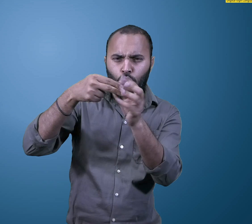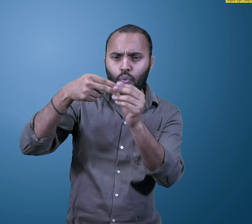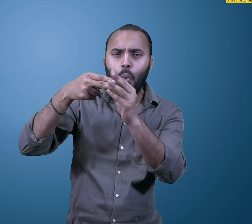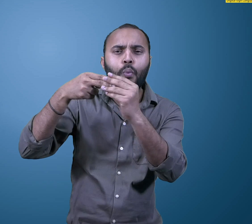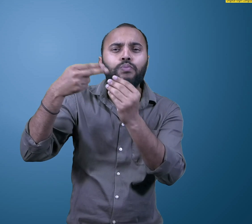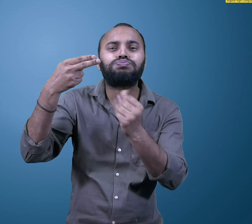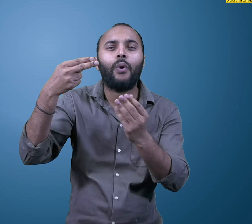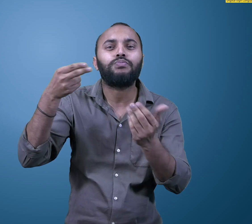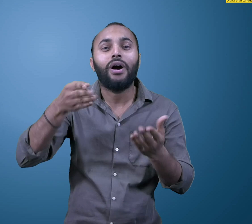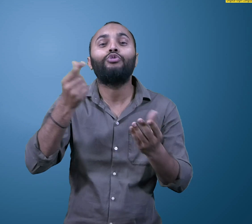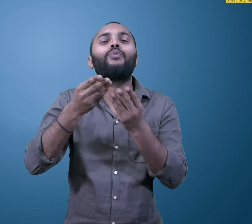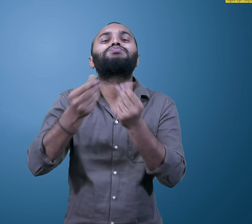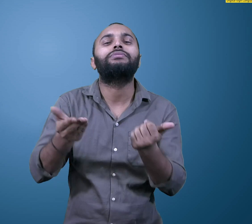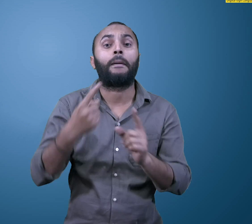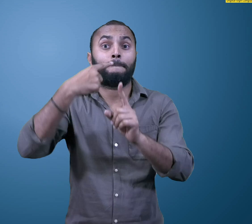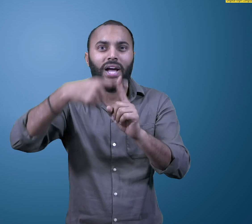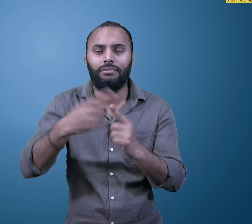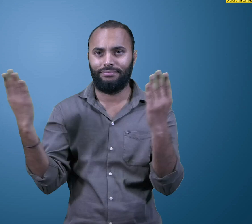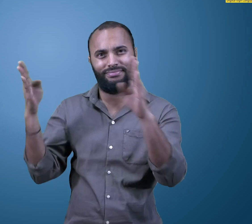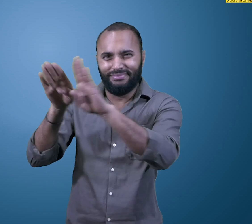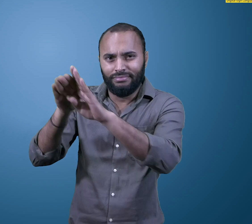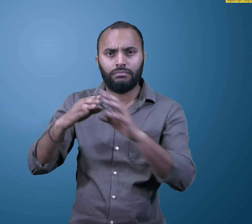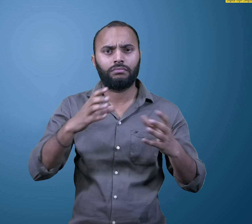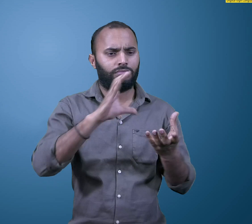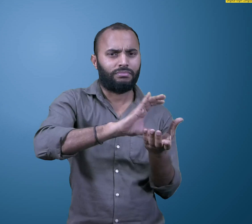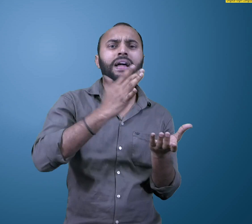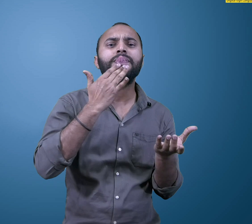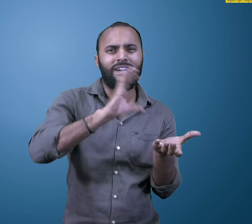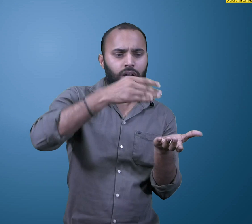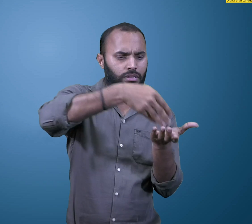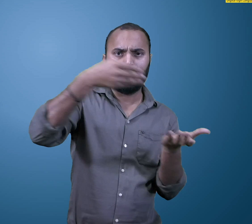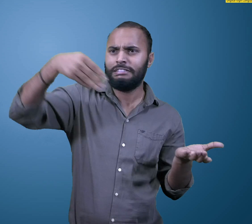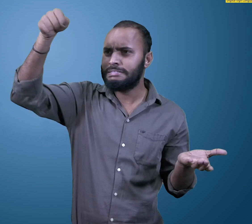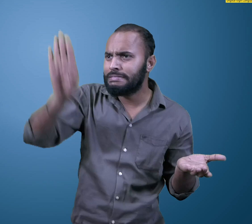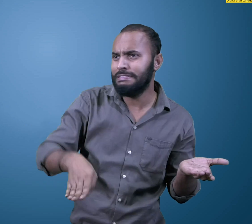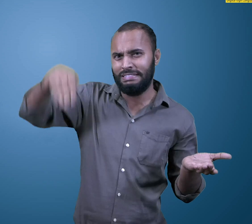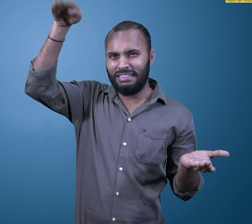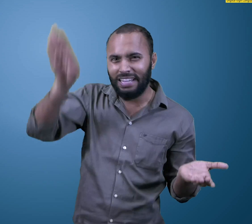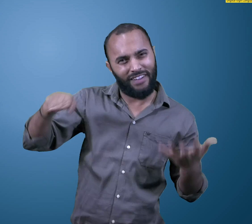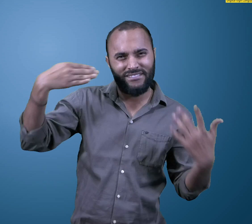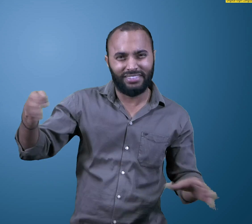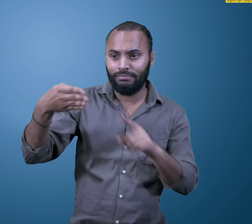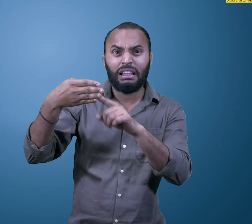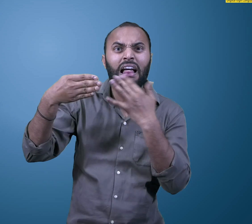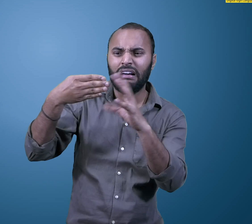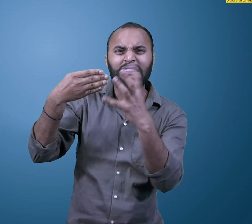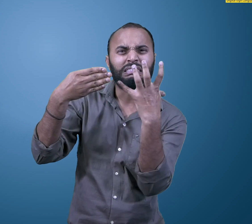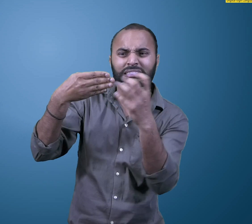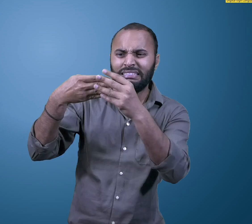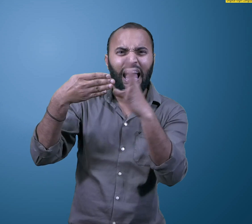instance, after painting the brushes gets dried. Thus, here a solvent is required to